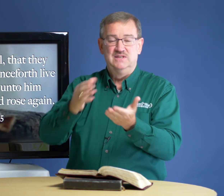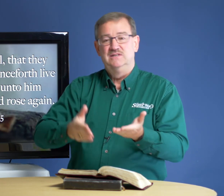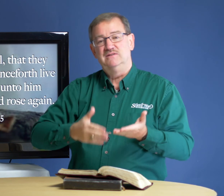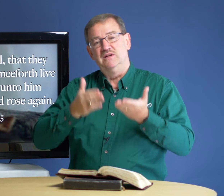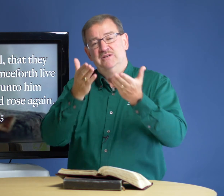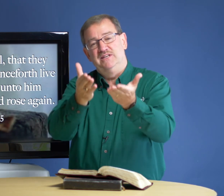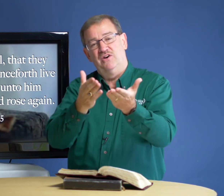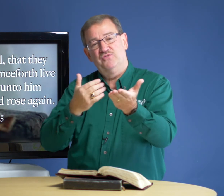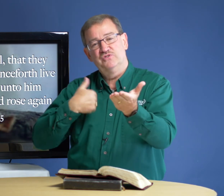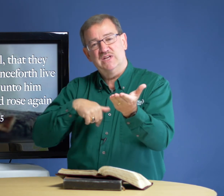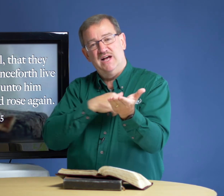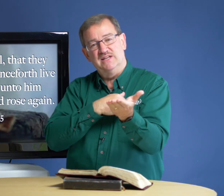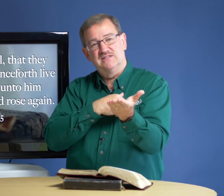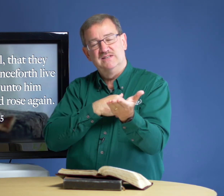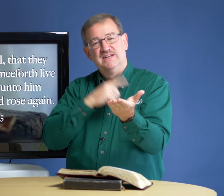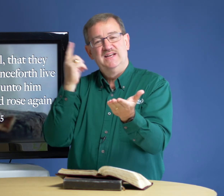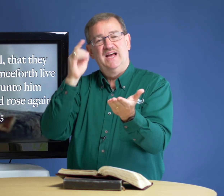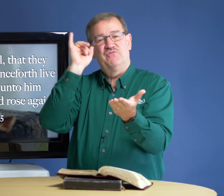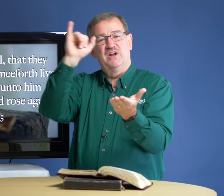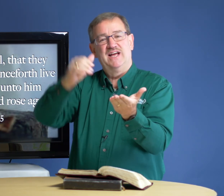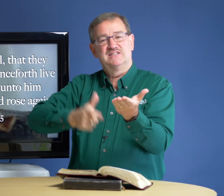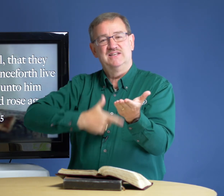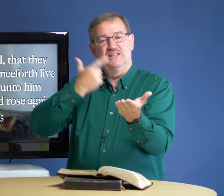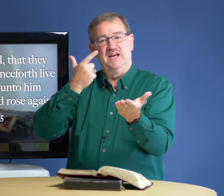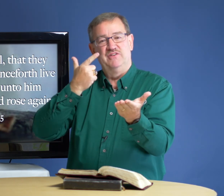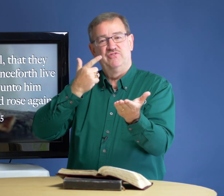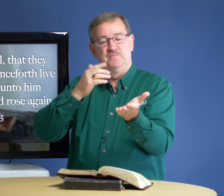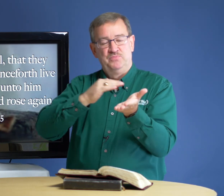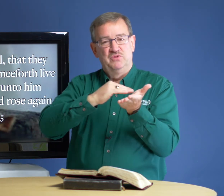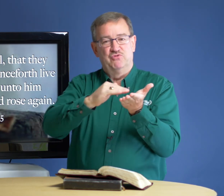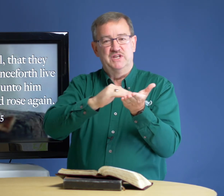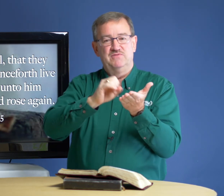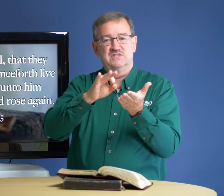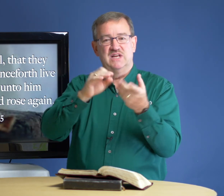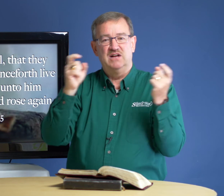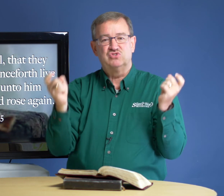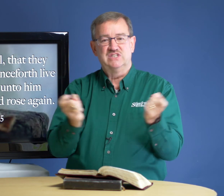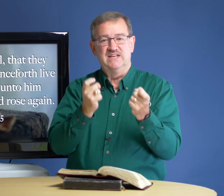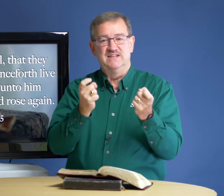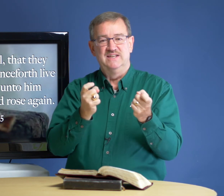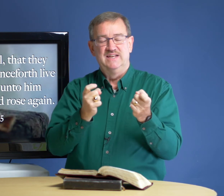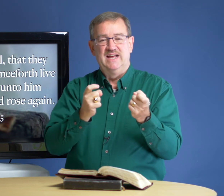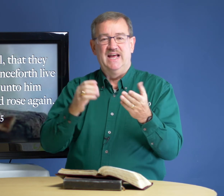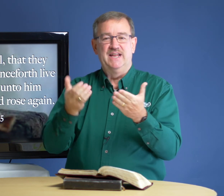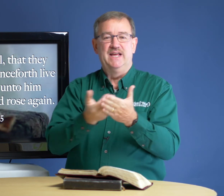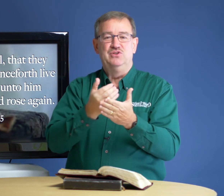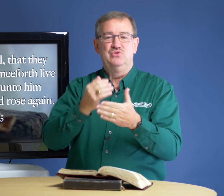He offers us everlasting life, forgiveness of sin, and a new